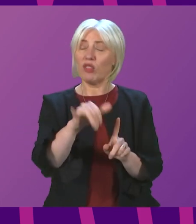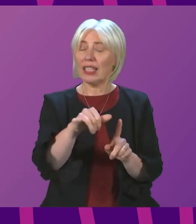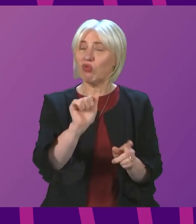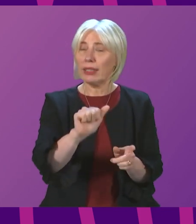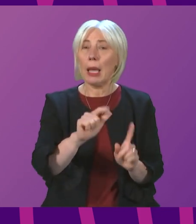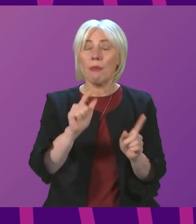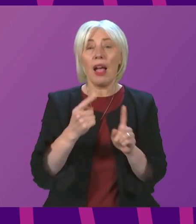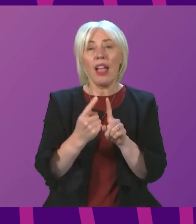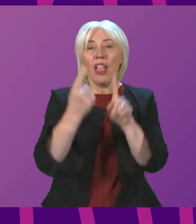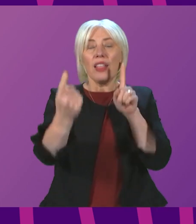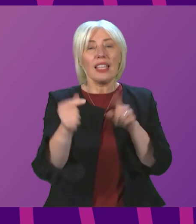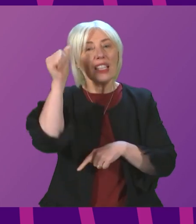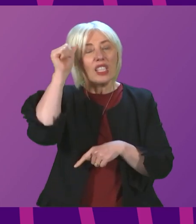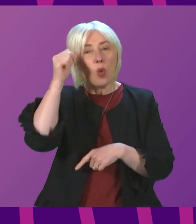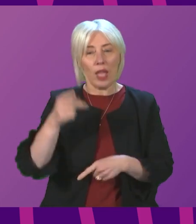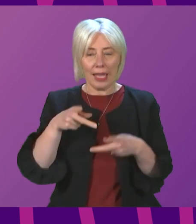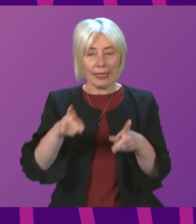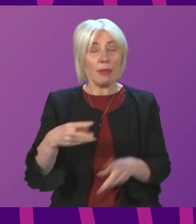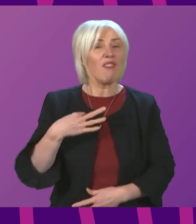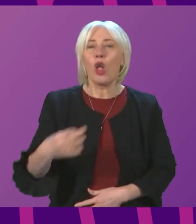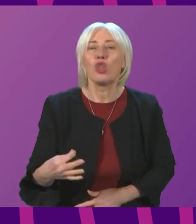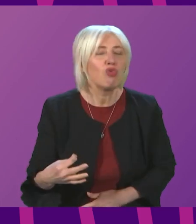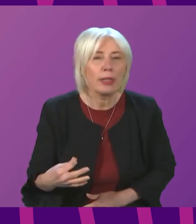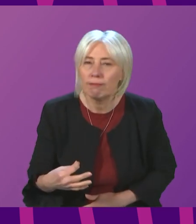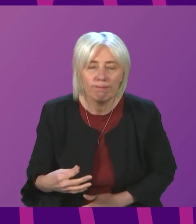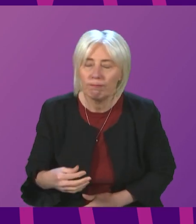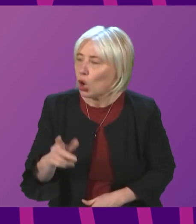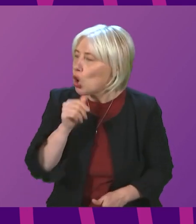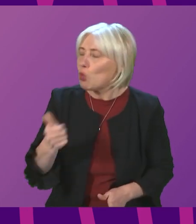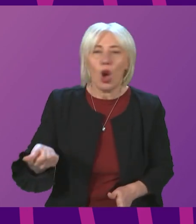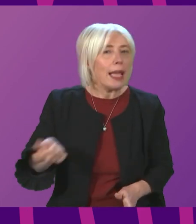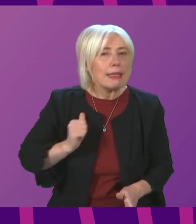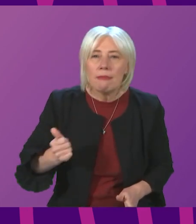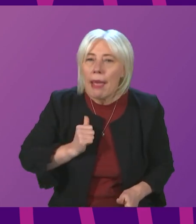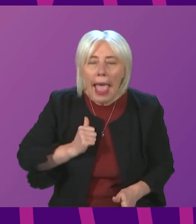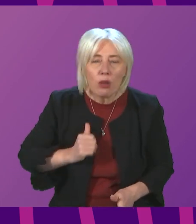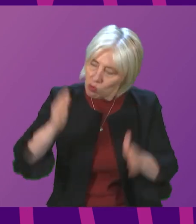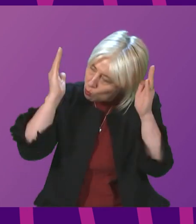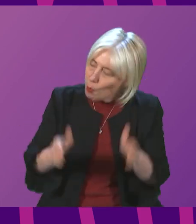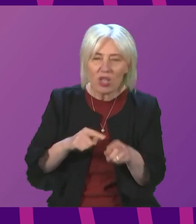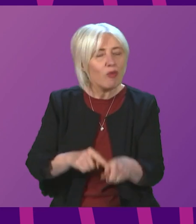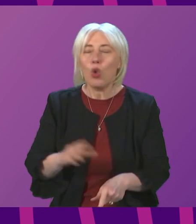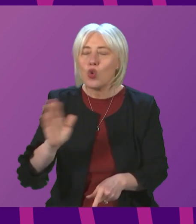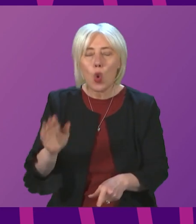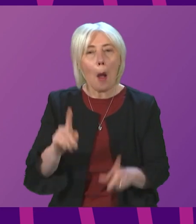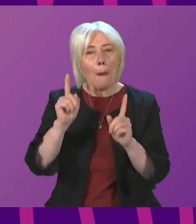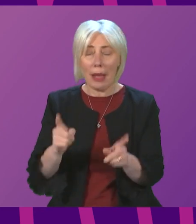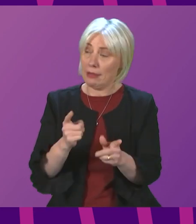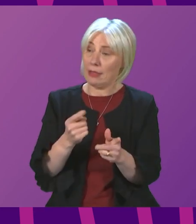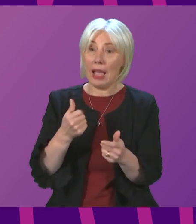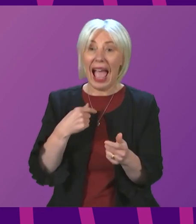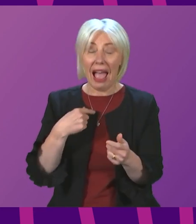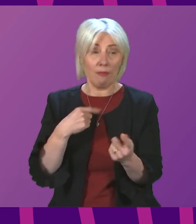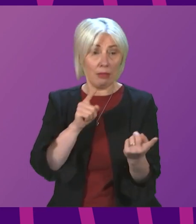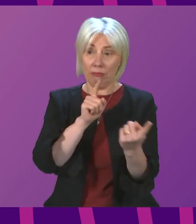that the distance aware scheme is voluntary. We're not asking anybody or expecting anybody to comply with it. But I know that many people, I've had,